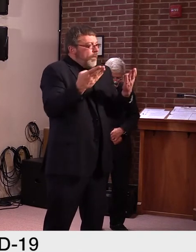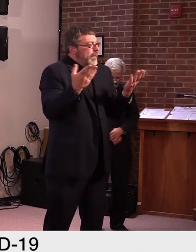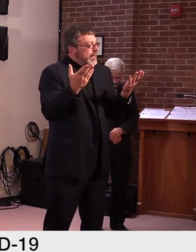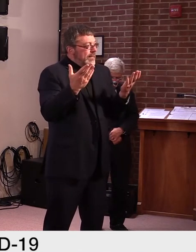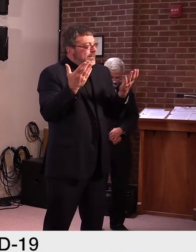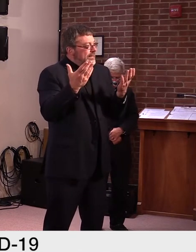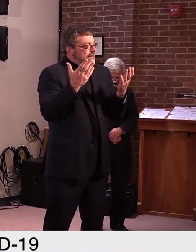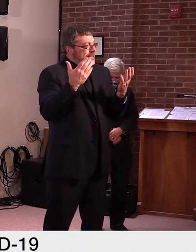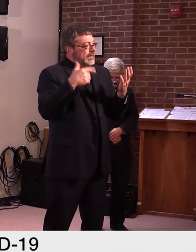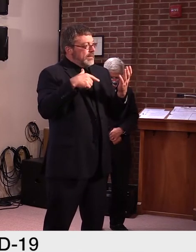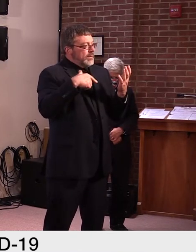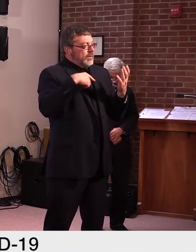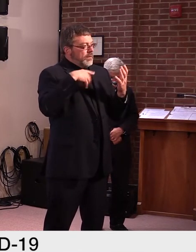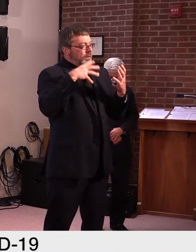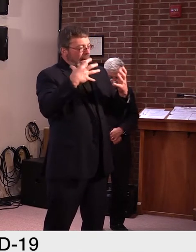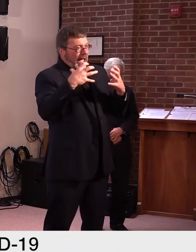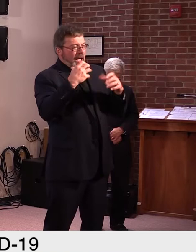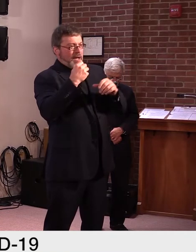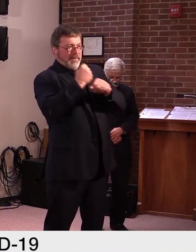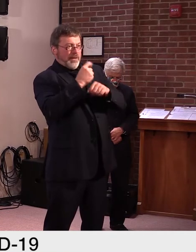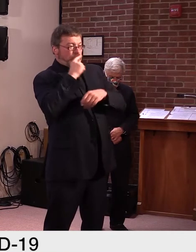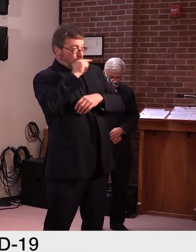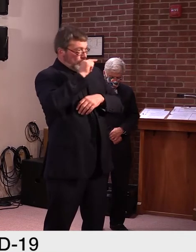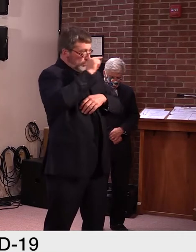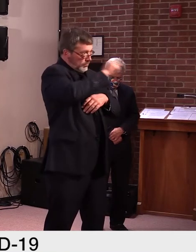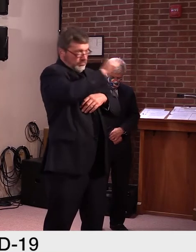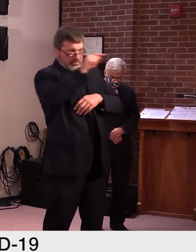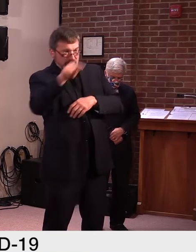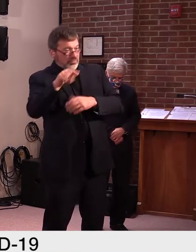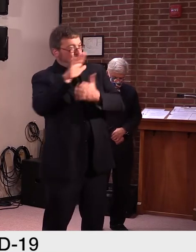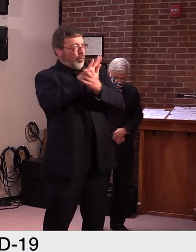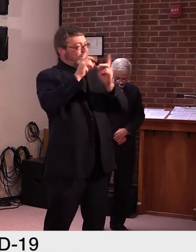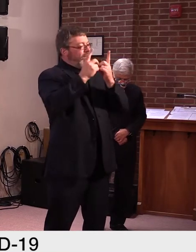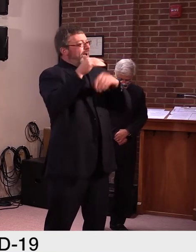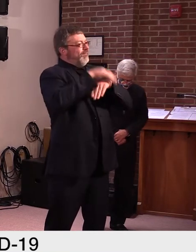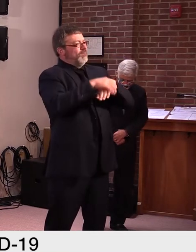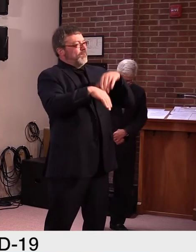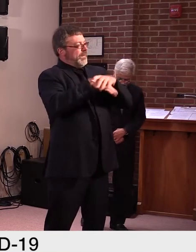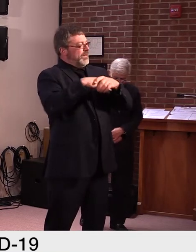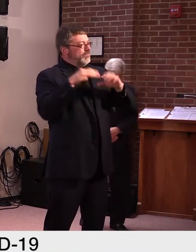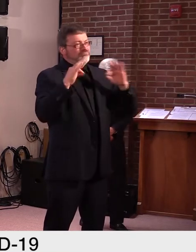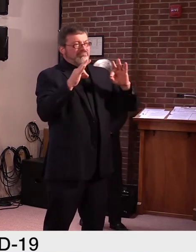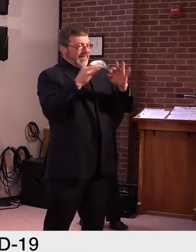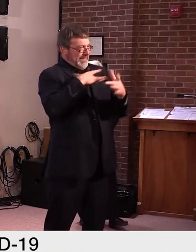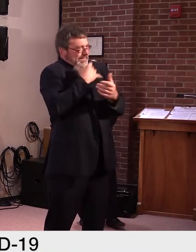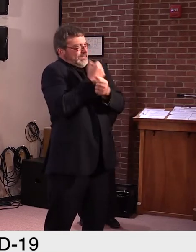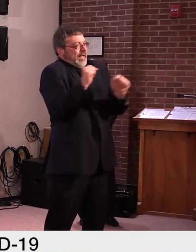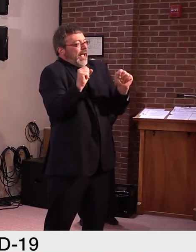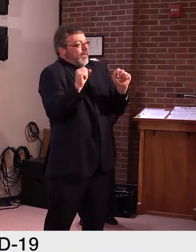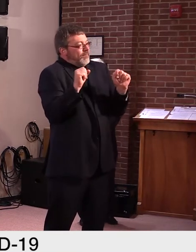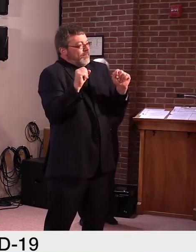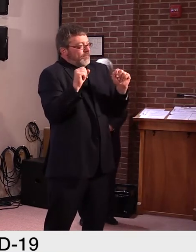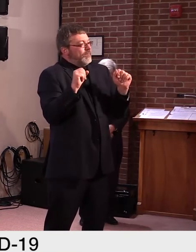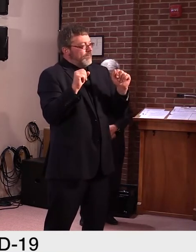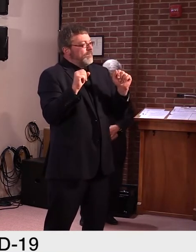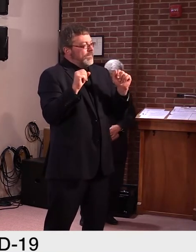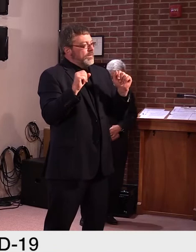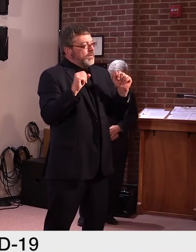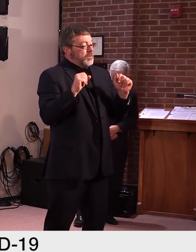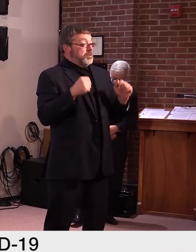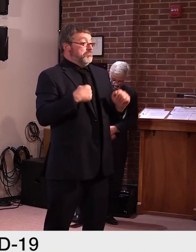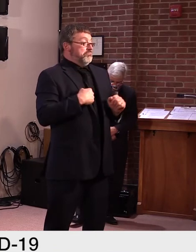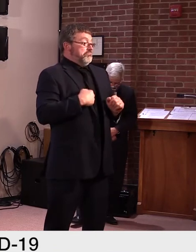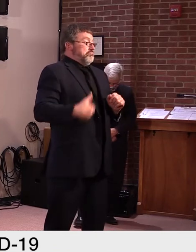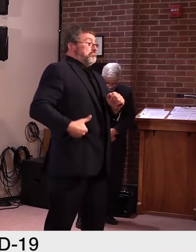being comfortable, successfully re-implementing the guidance, that's the other consideration. And that's something, uh, continually call superintendents and